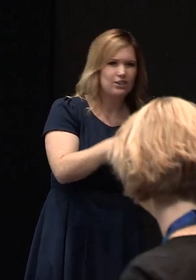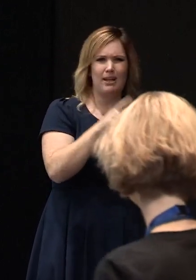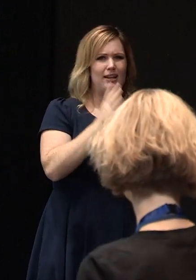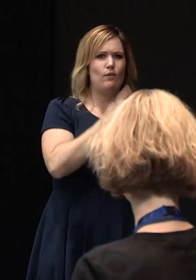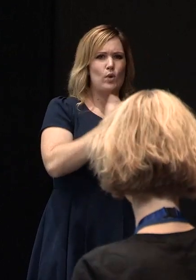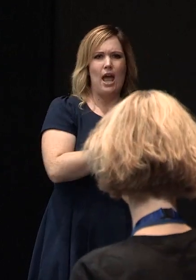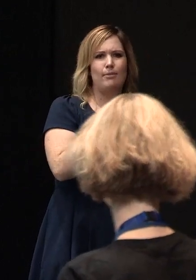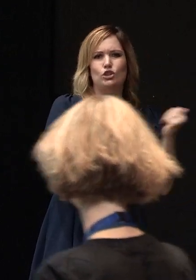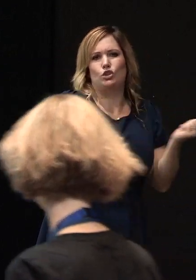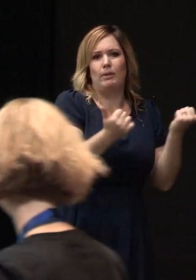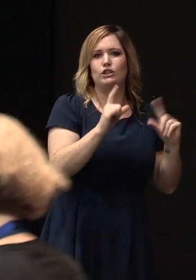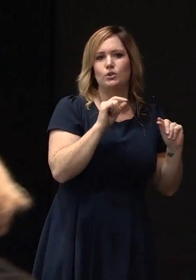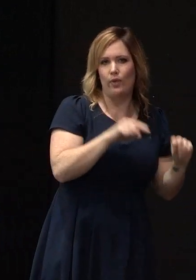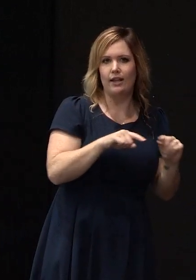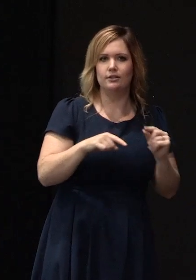thank you